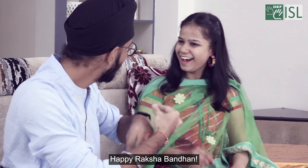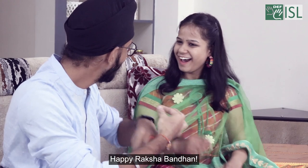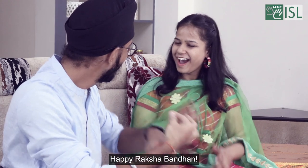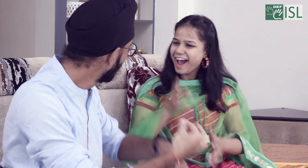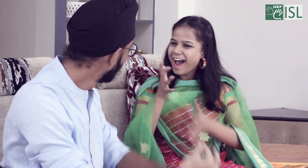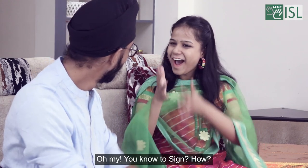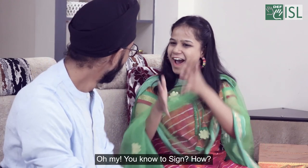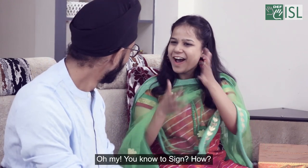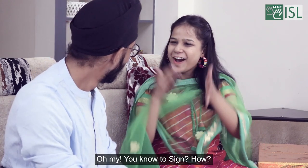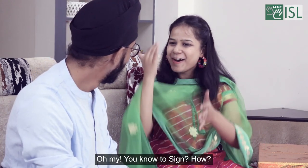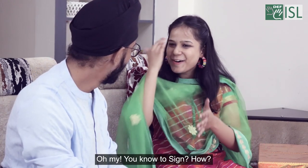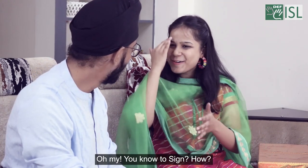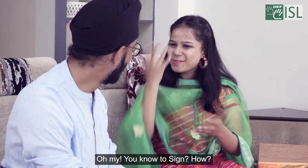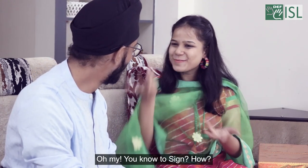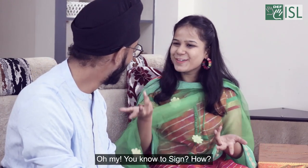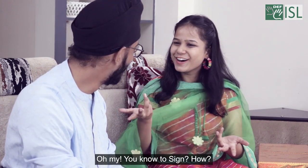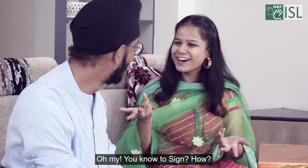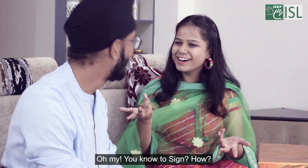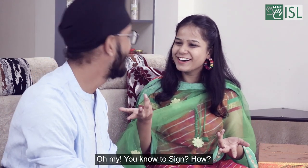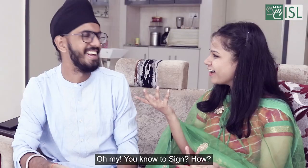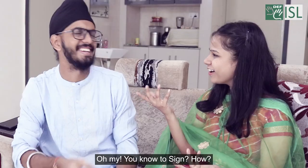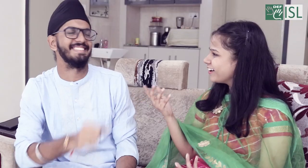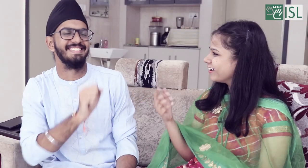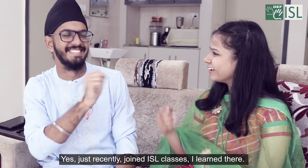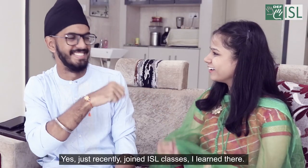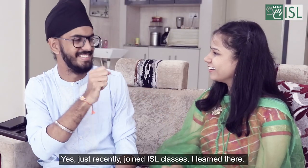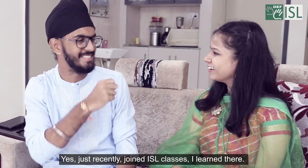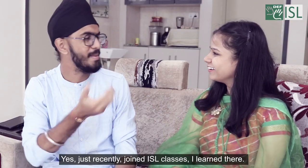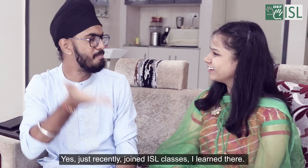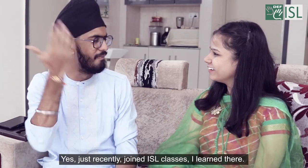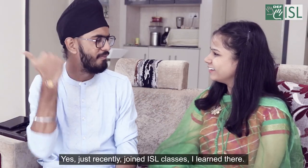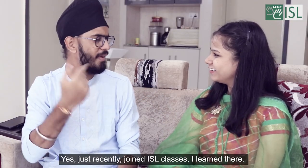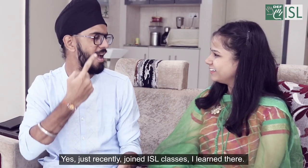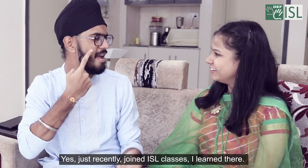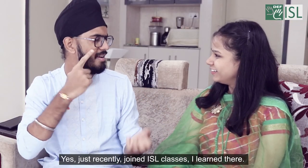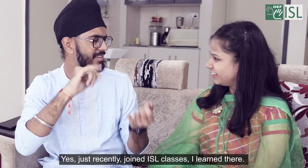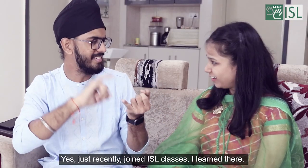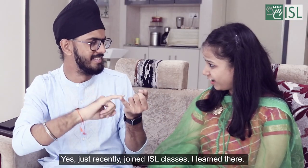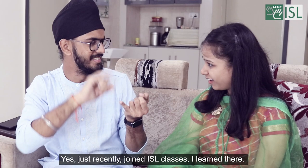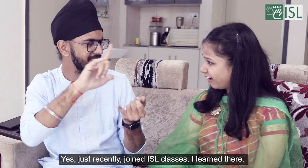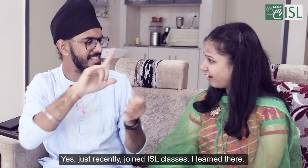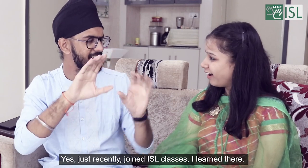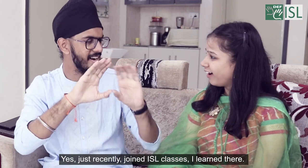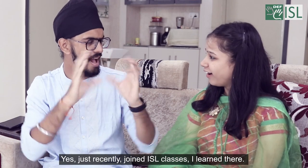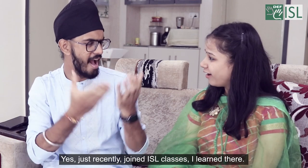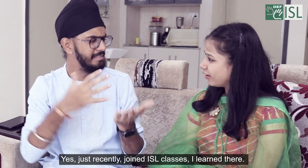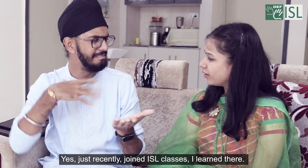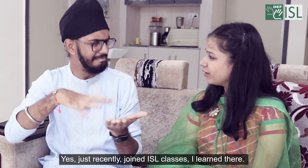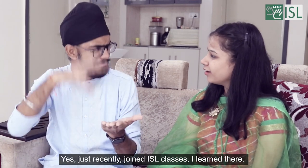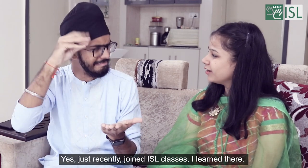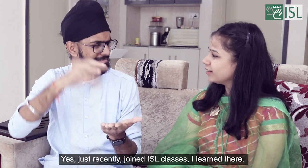Oh my, you know the sign, how? Yes, just recently joined ISL classes. I learned there.